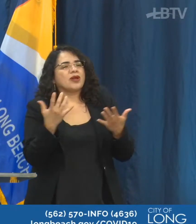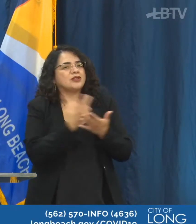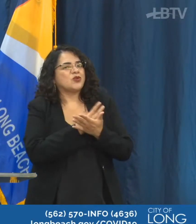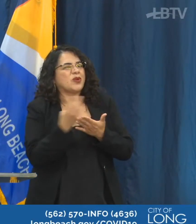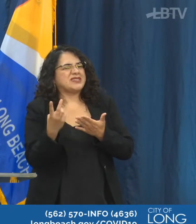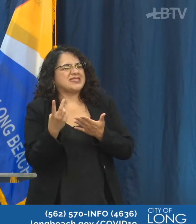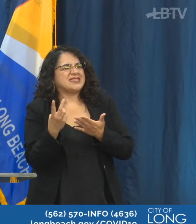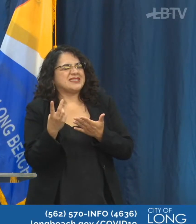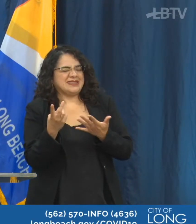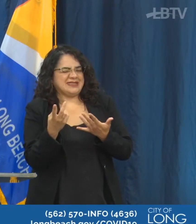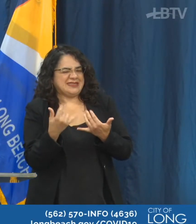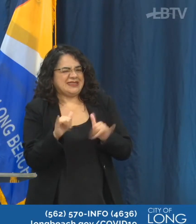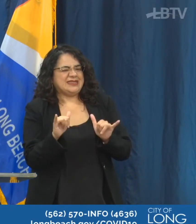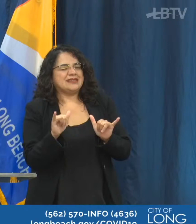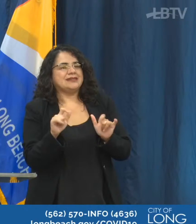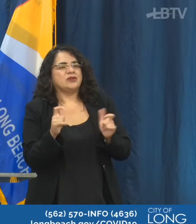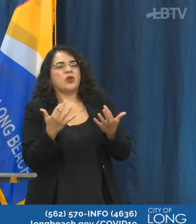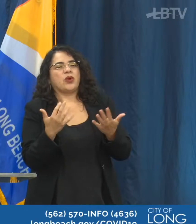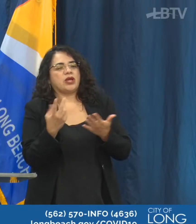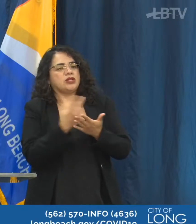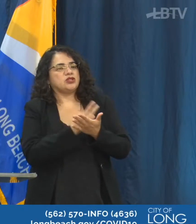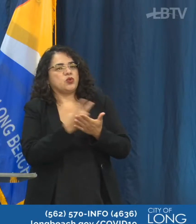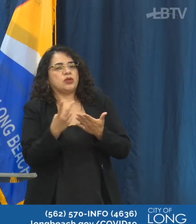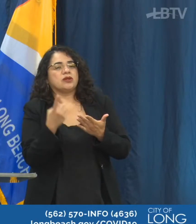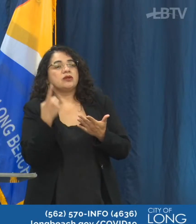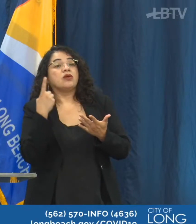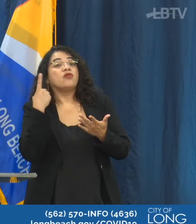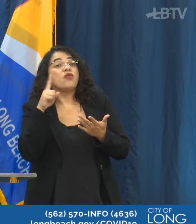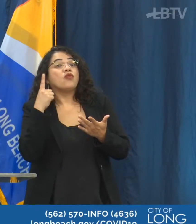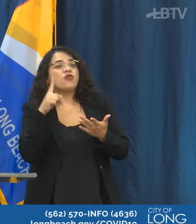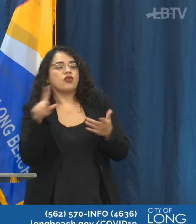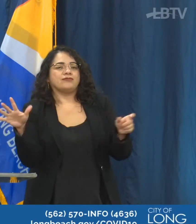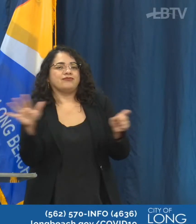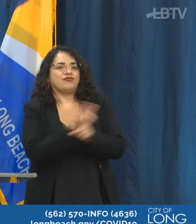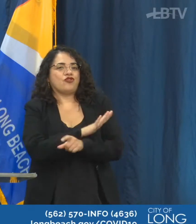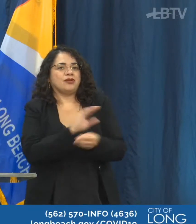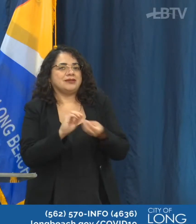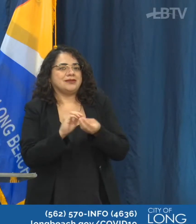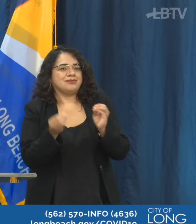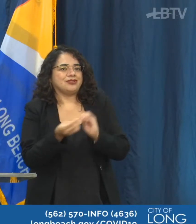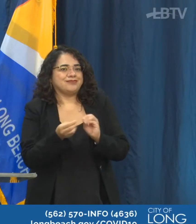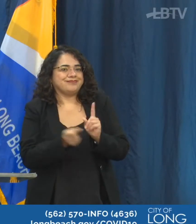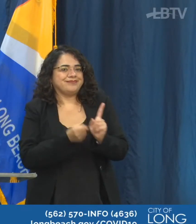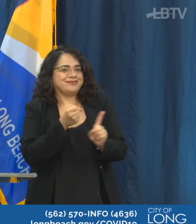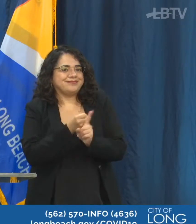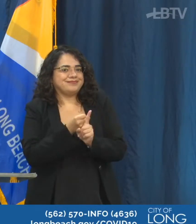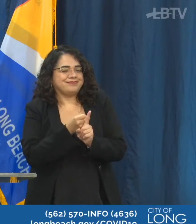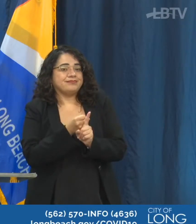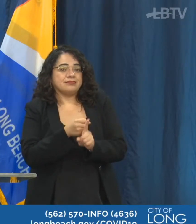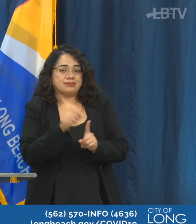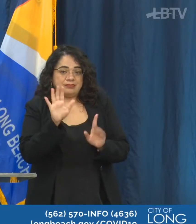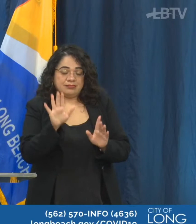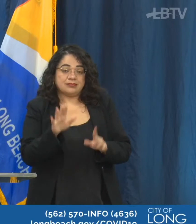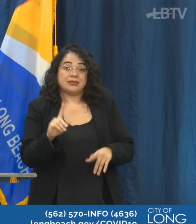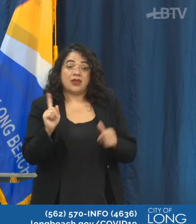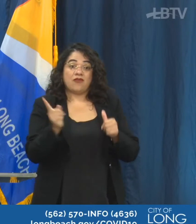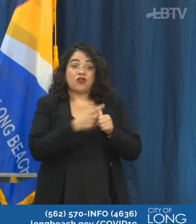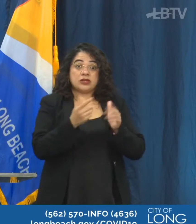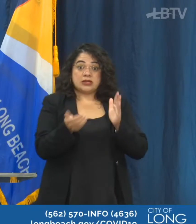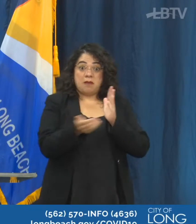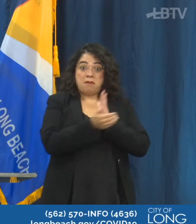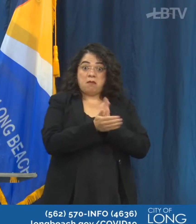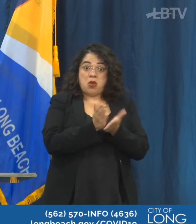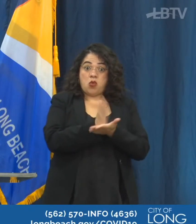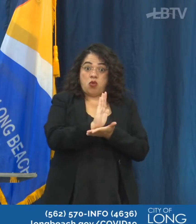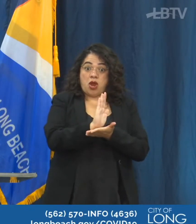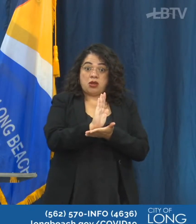we see the full impact. So we're really looking at it as it's First Amendment rights for people to be